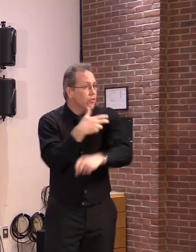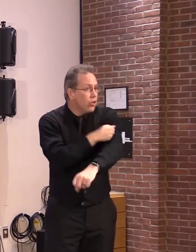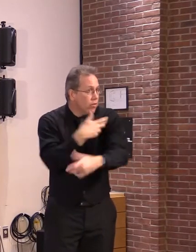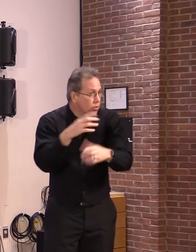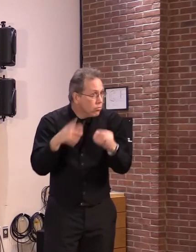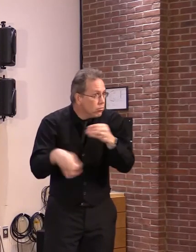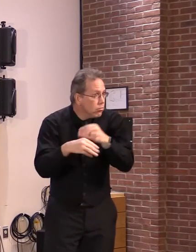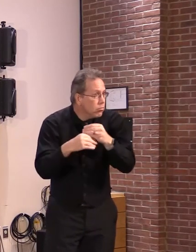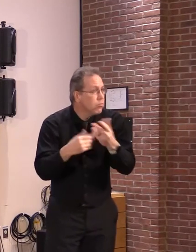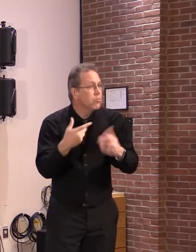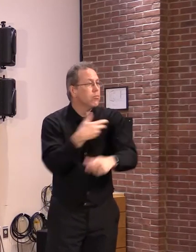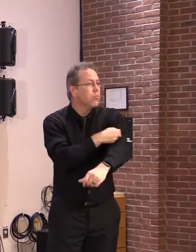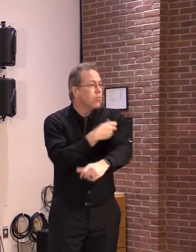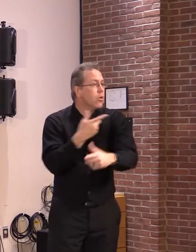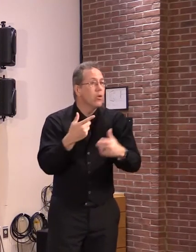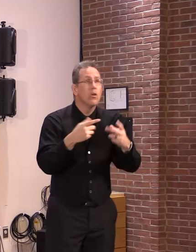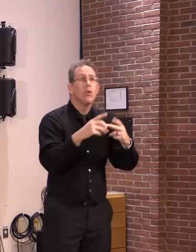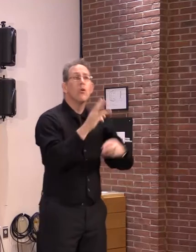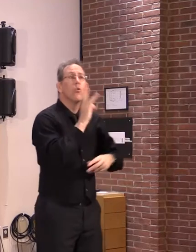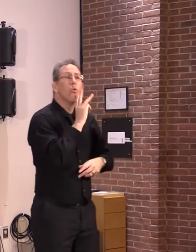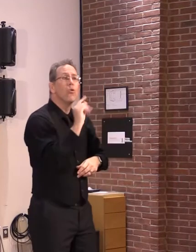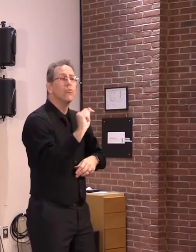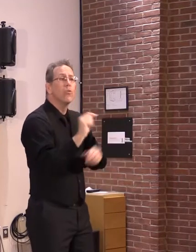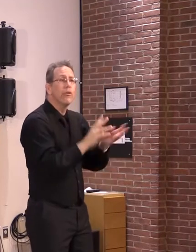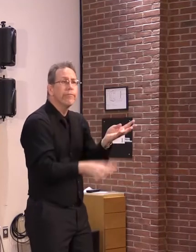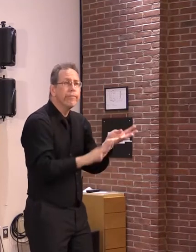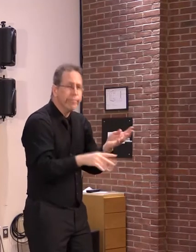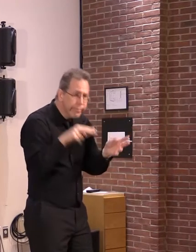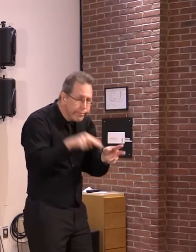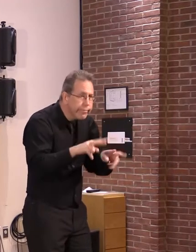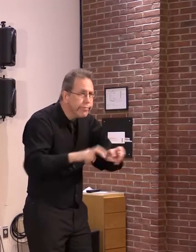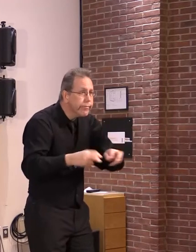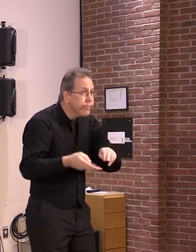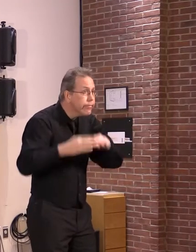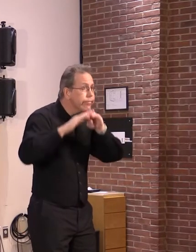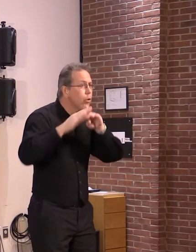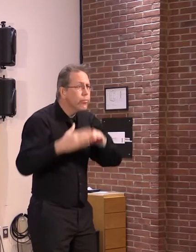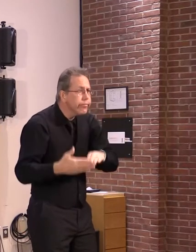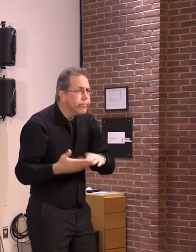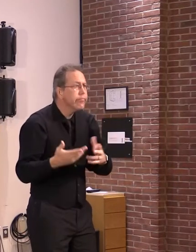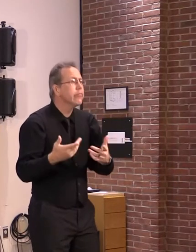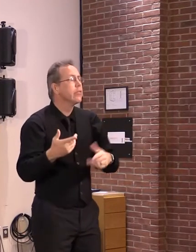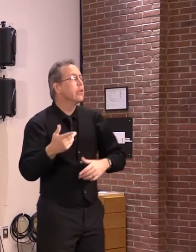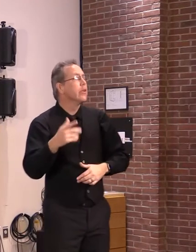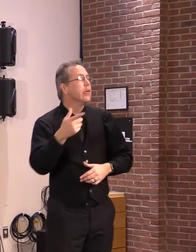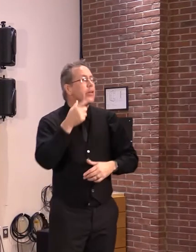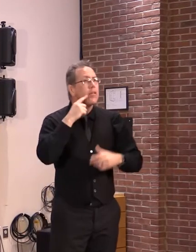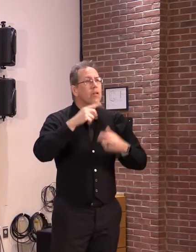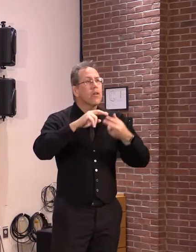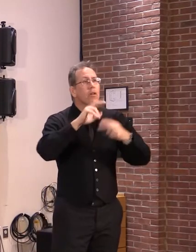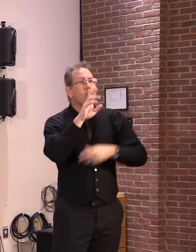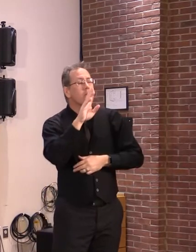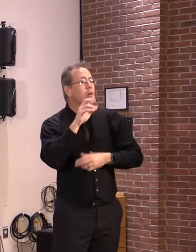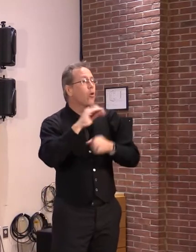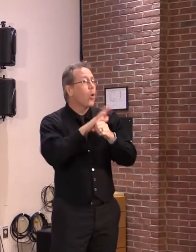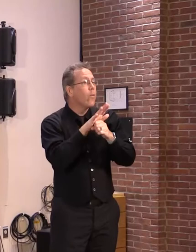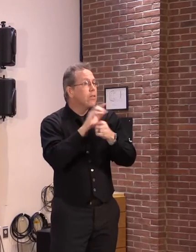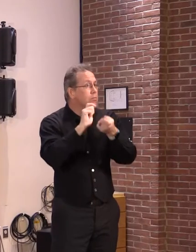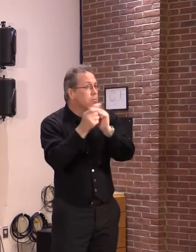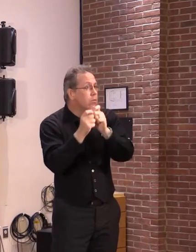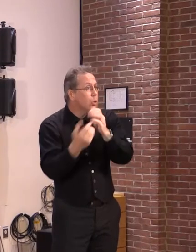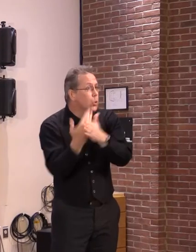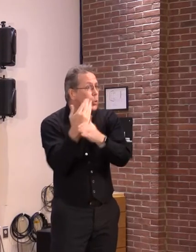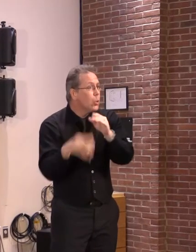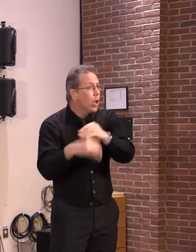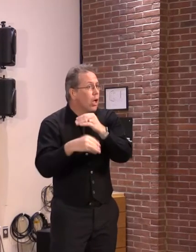variants and how they are performing over time. Much like the flu report there will be